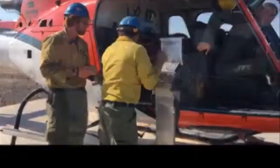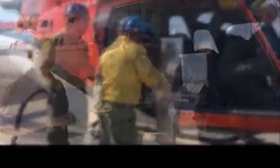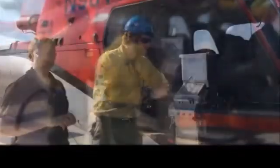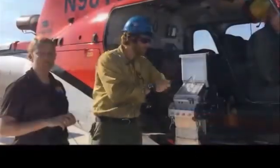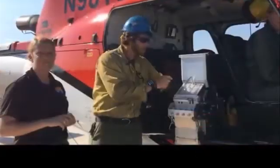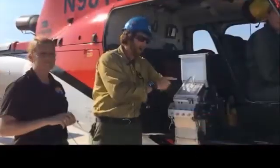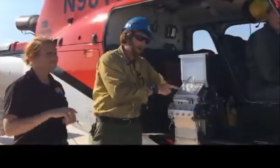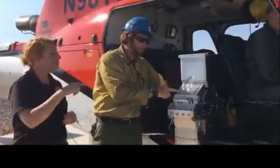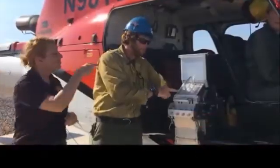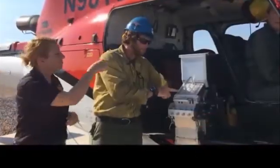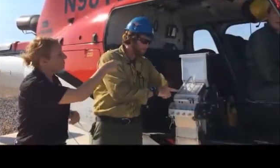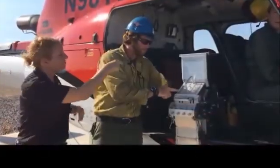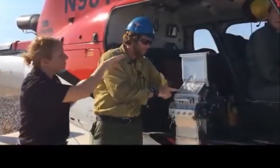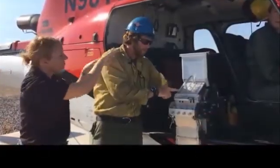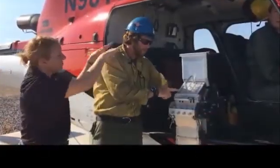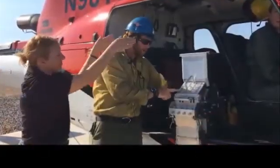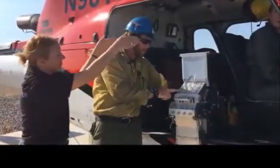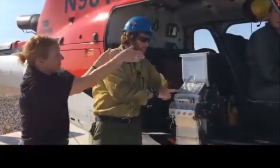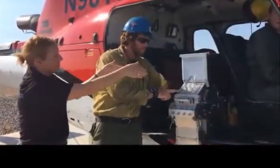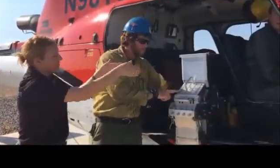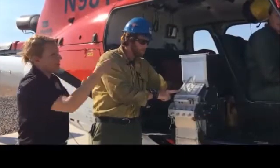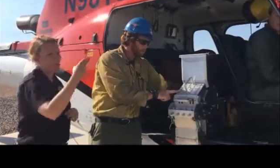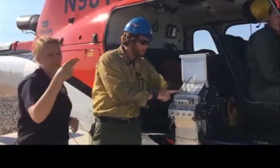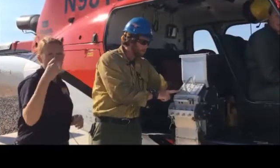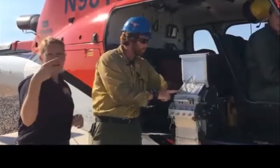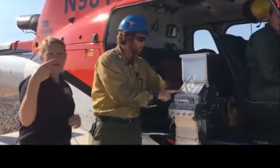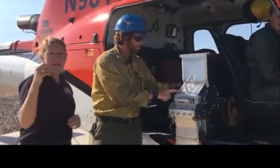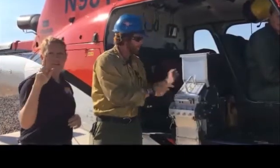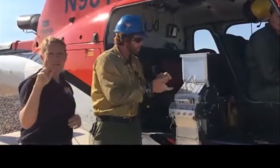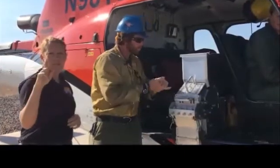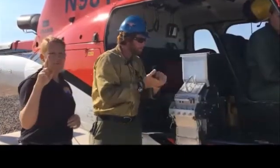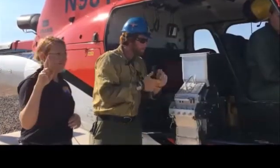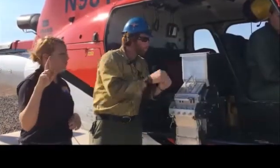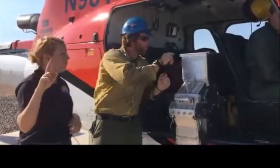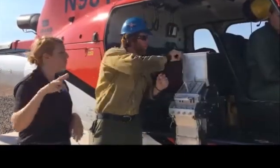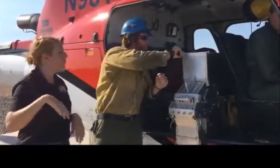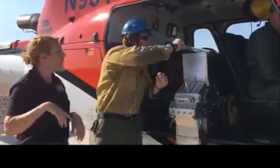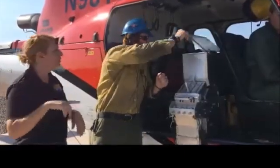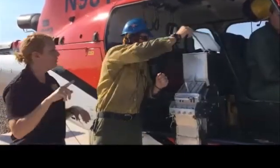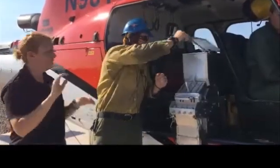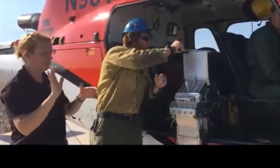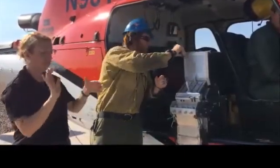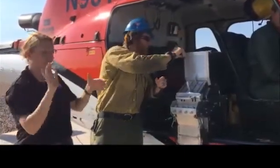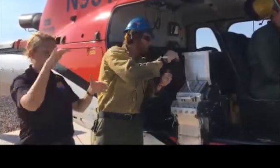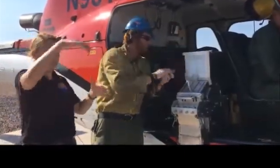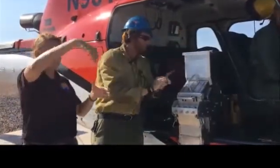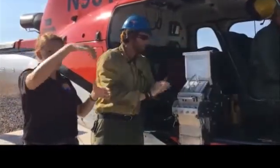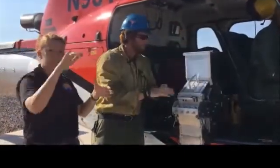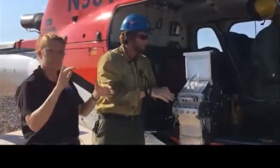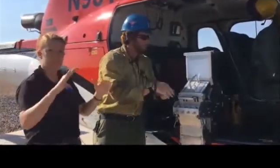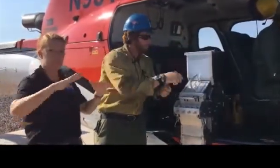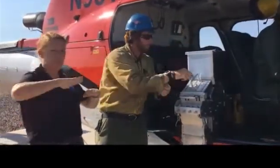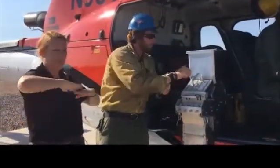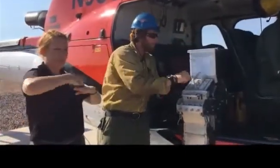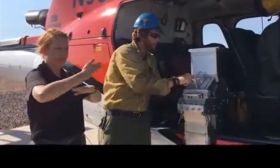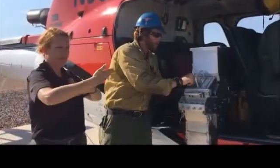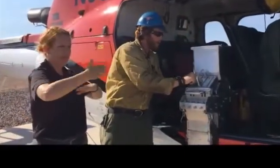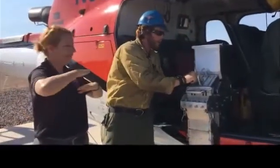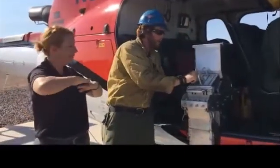This is the hopper. It has a few parts to it. One is the lid, and then we have a